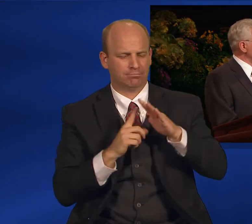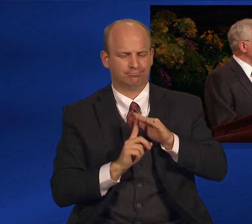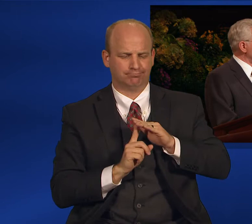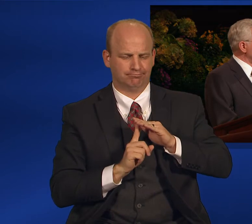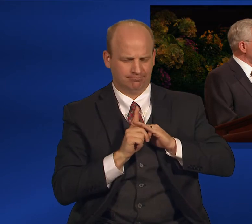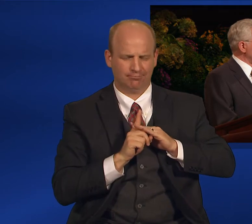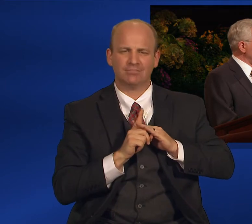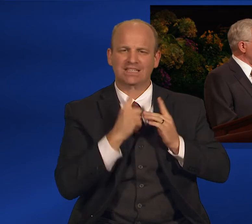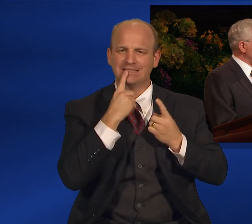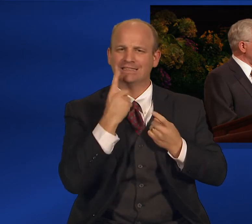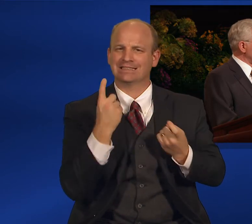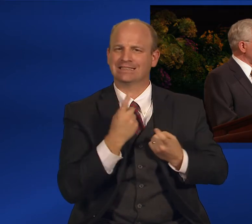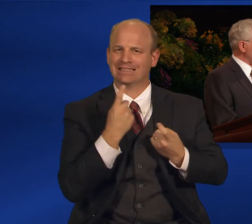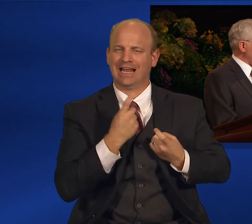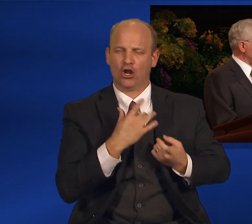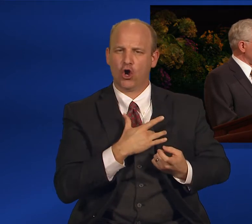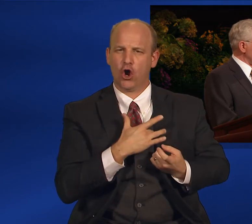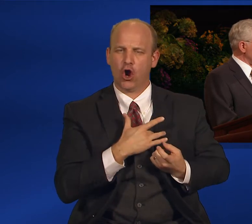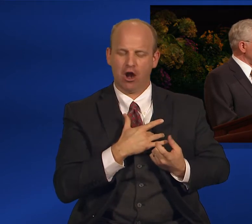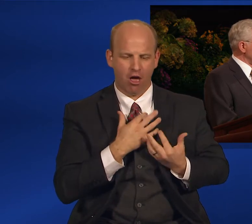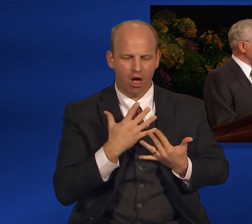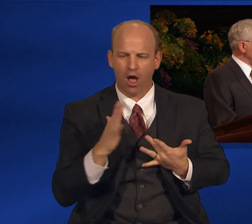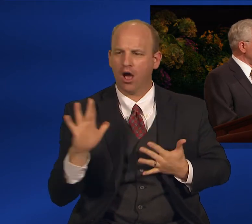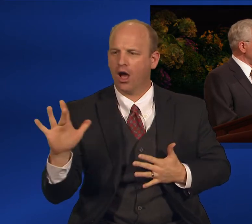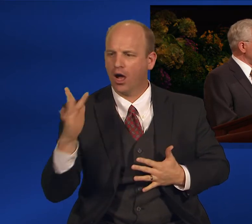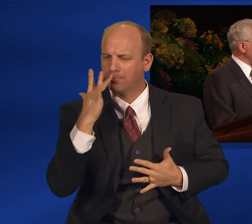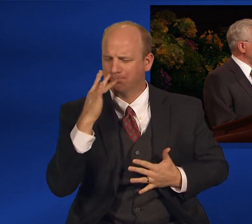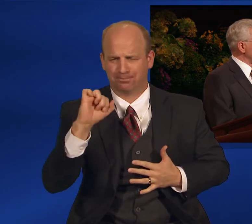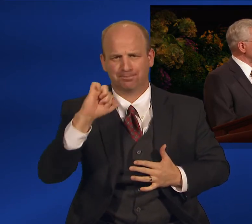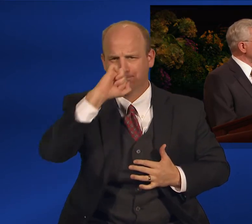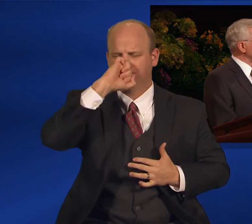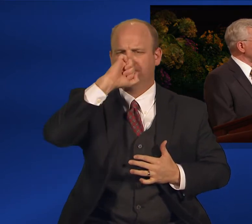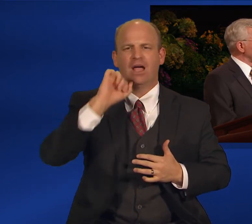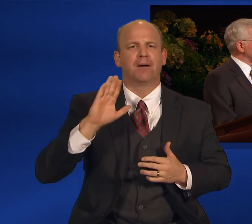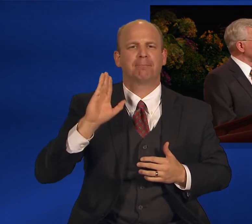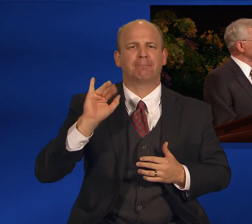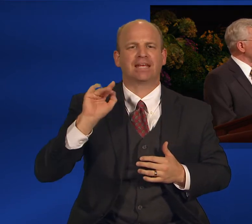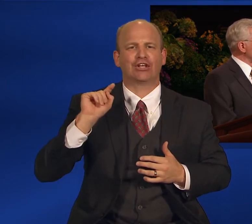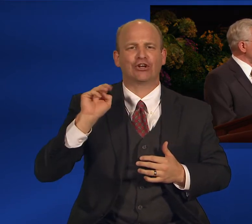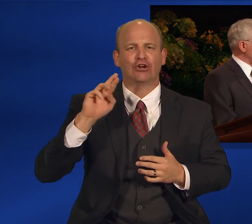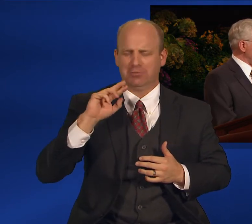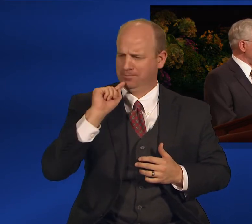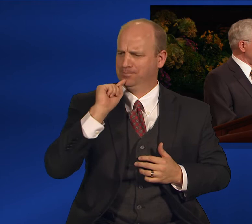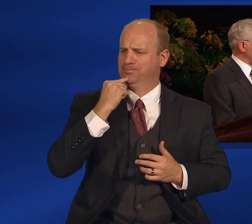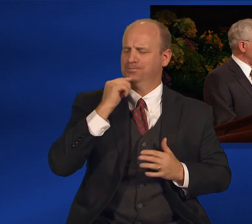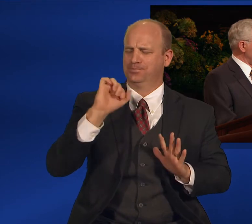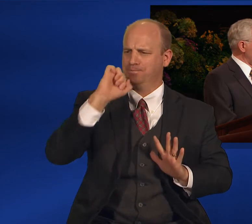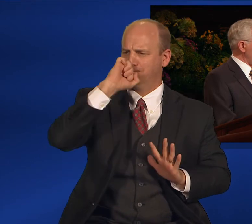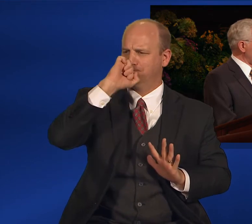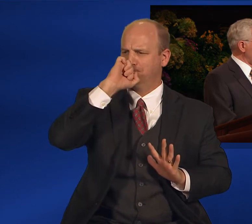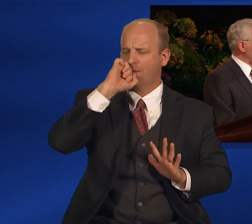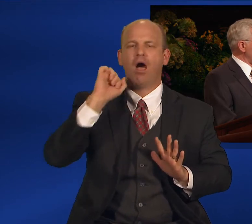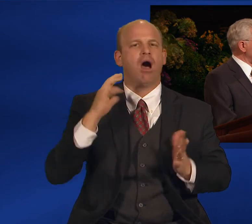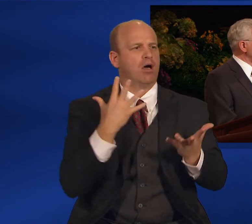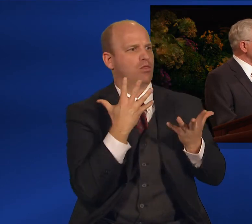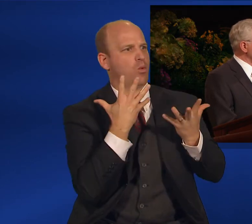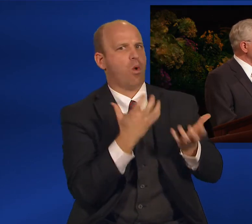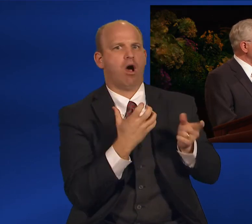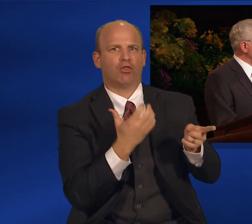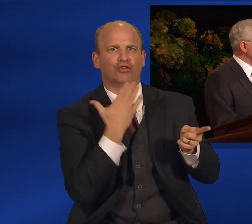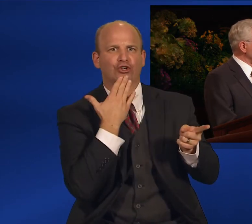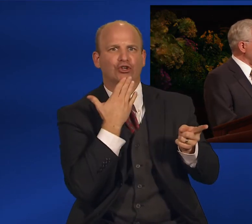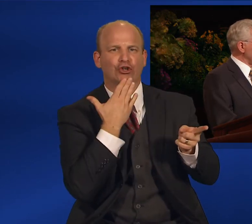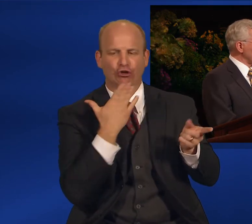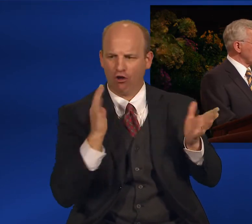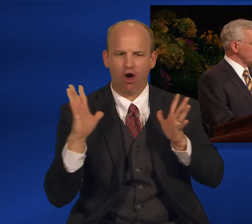the bitter, that they may know to prize the good. And it is given unto them to know good from evil, wherefore they are agents